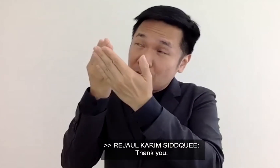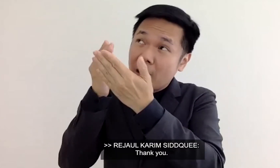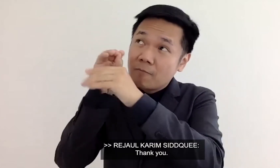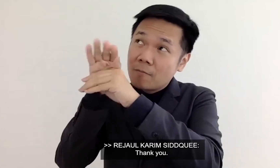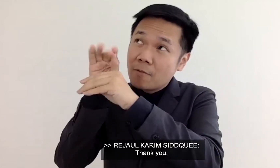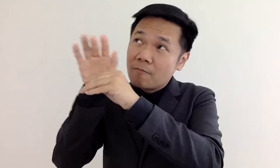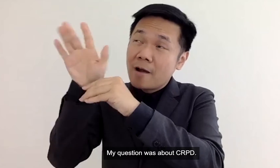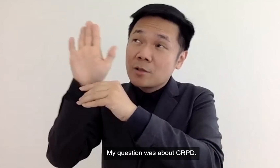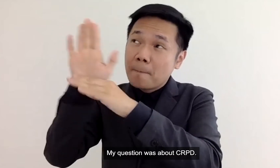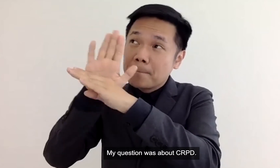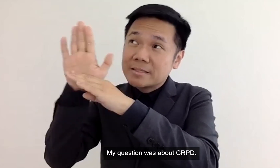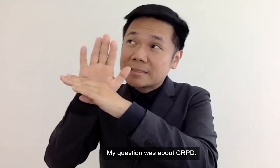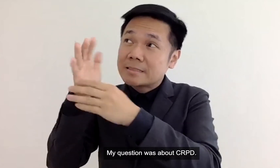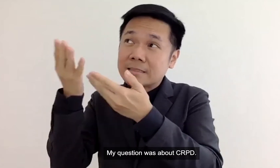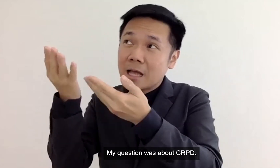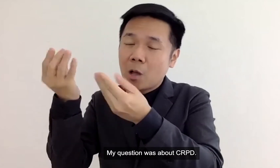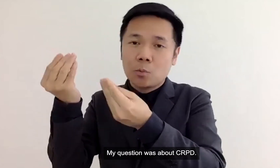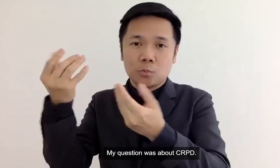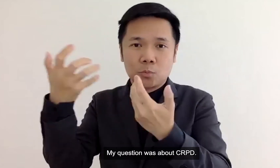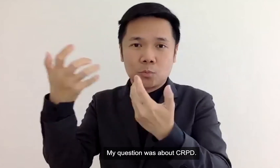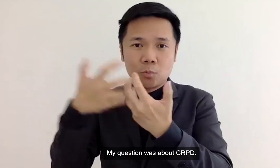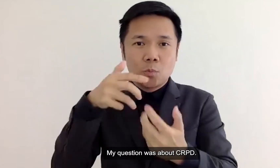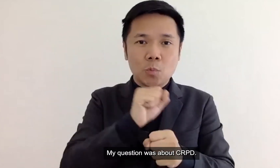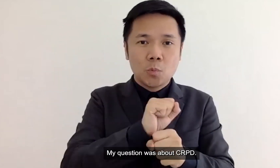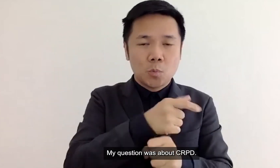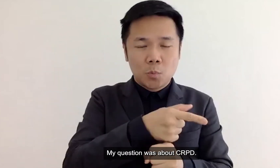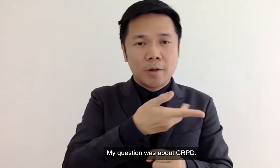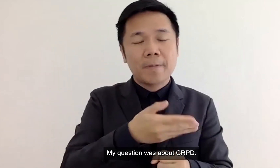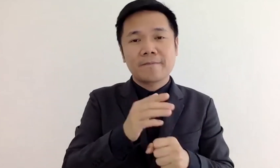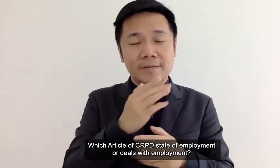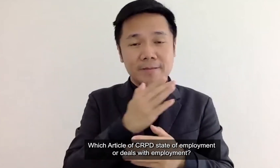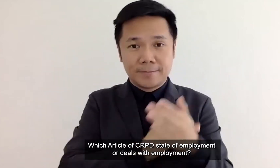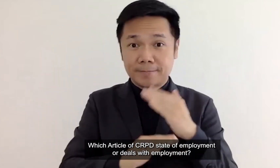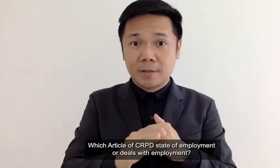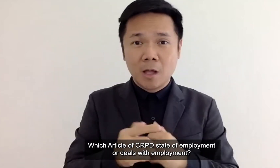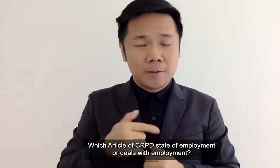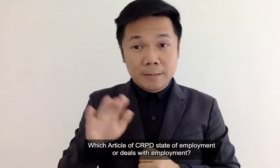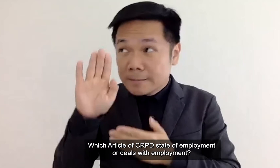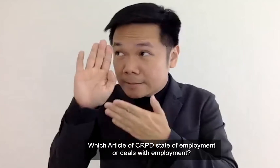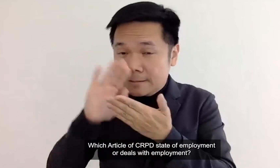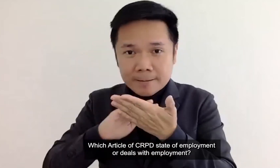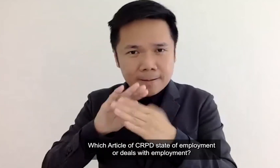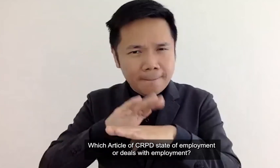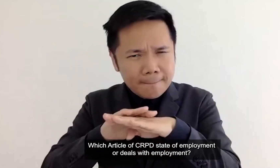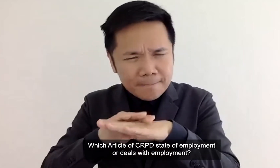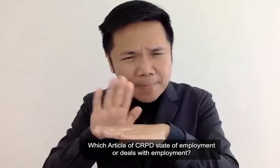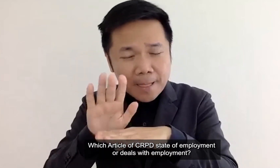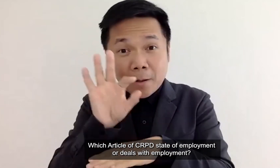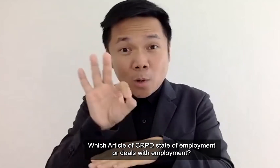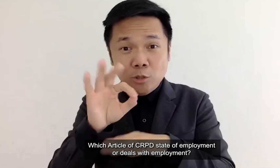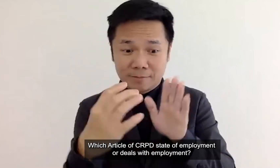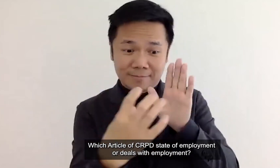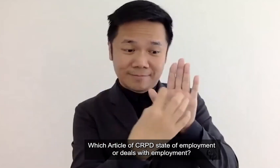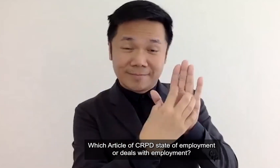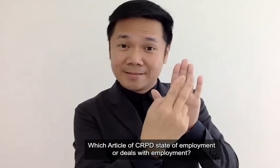thank you um my question was about crpd which article of crpd